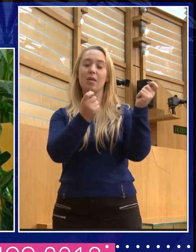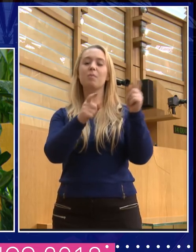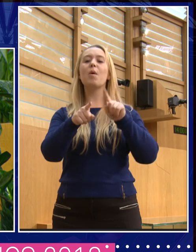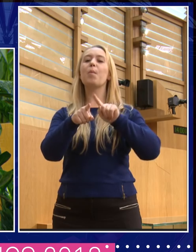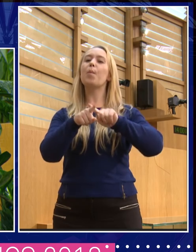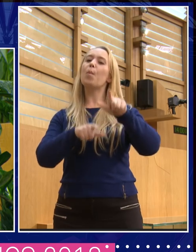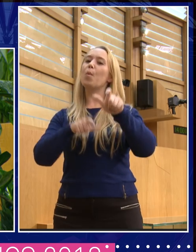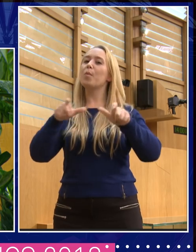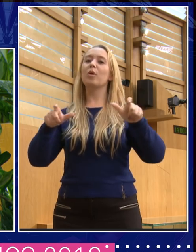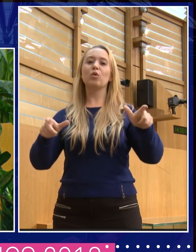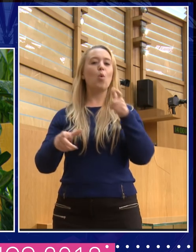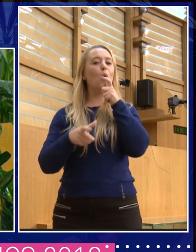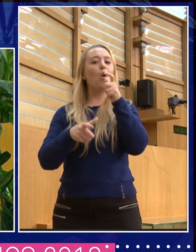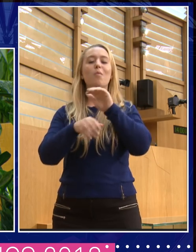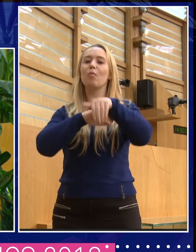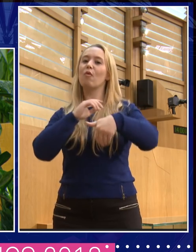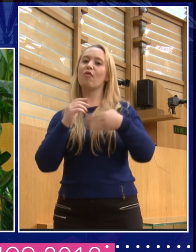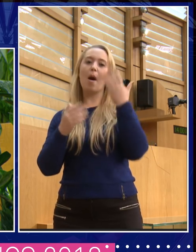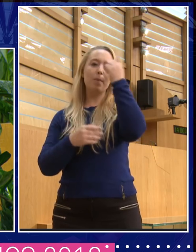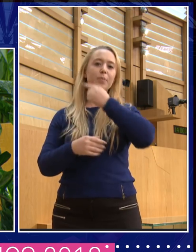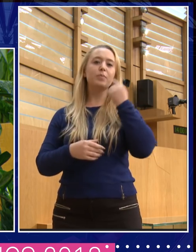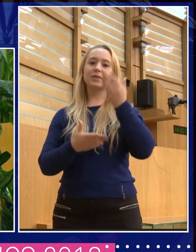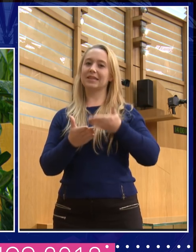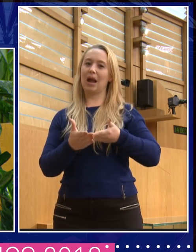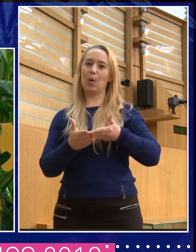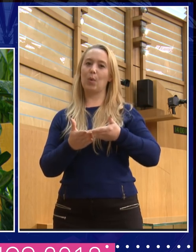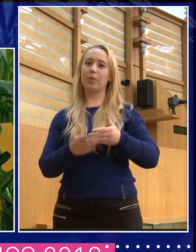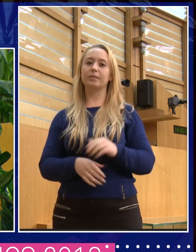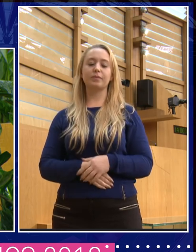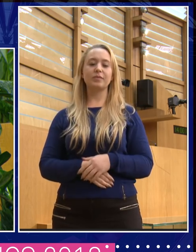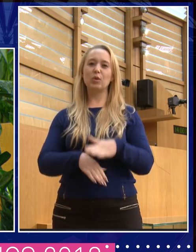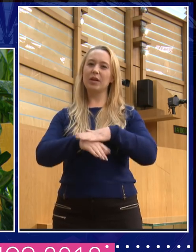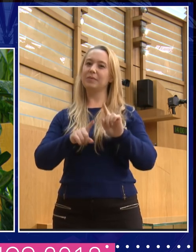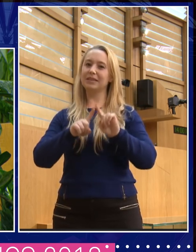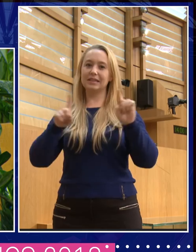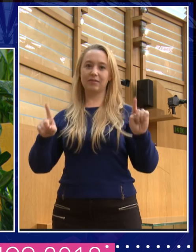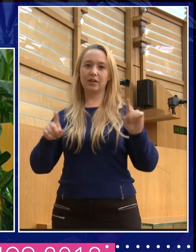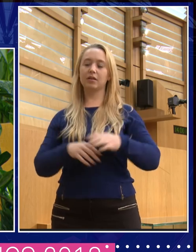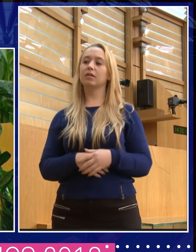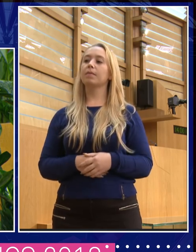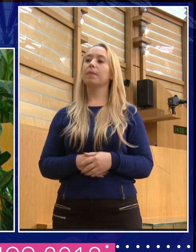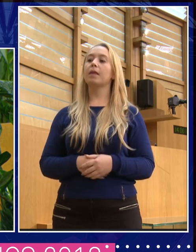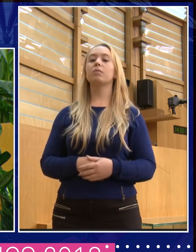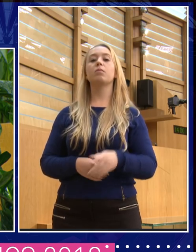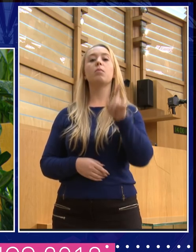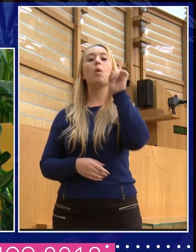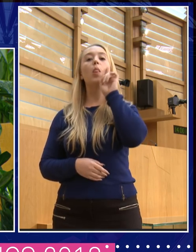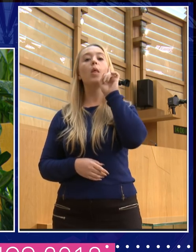You we know there's all kinds of trouble about, you know, women on television, women getting paid the same, older women on television,